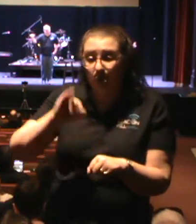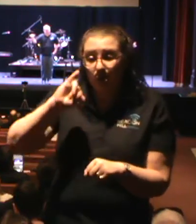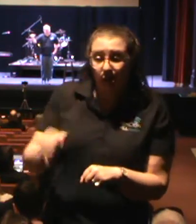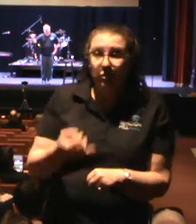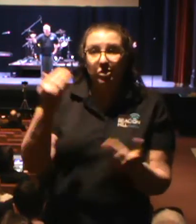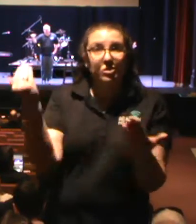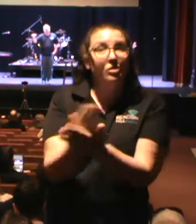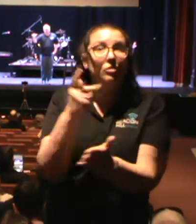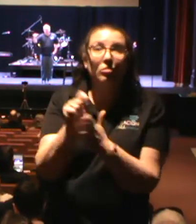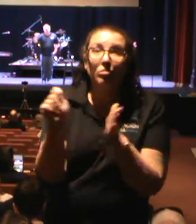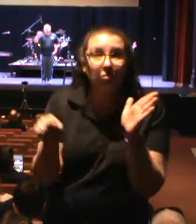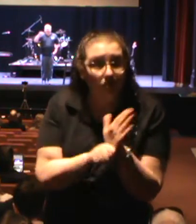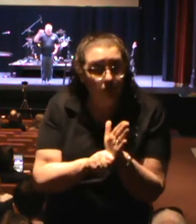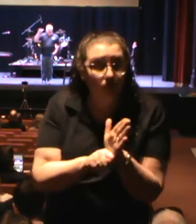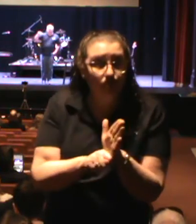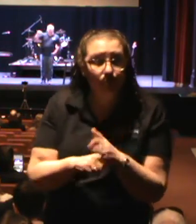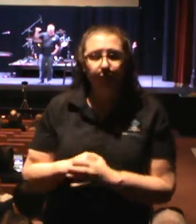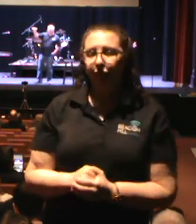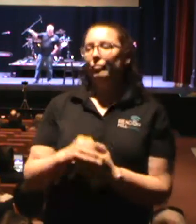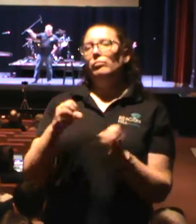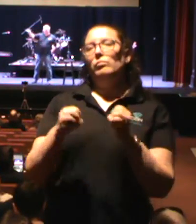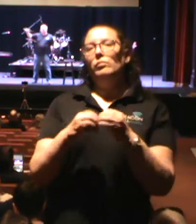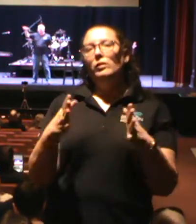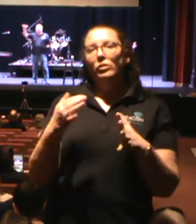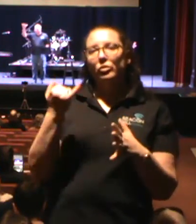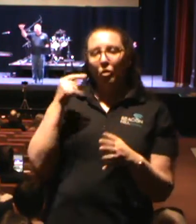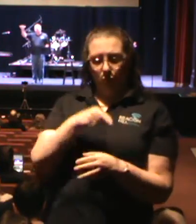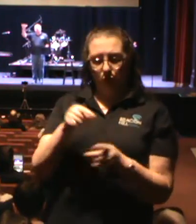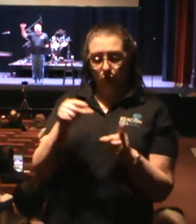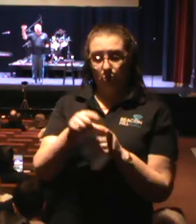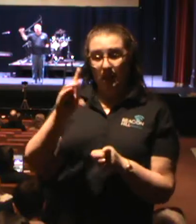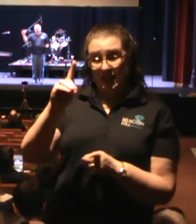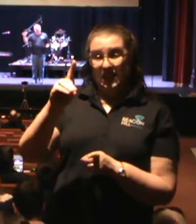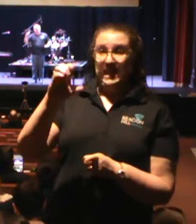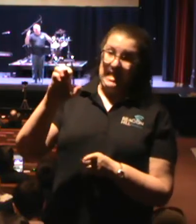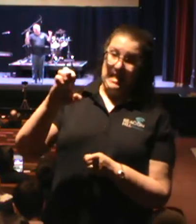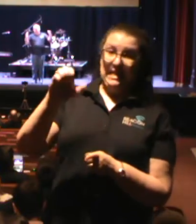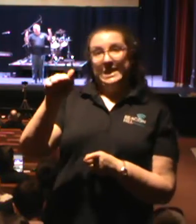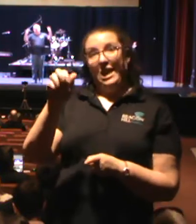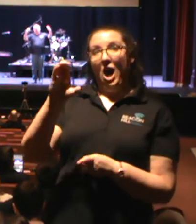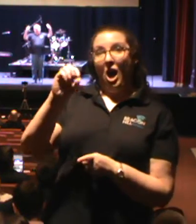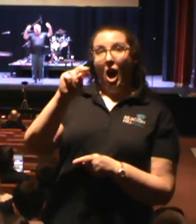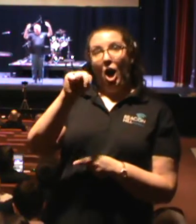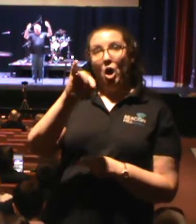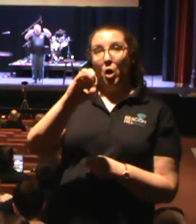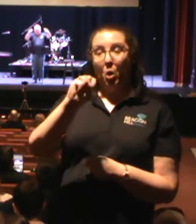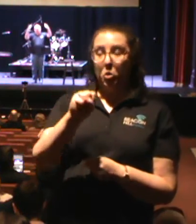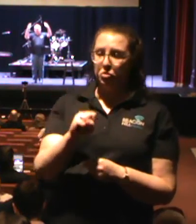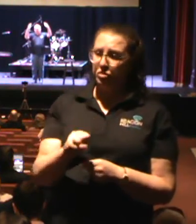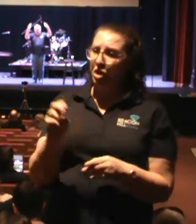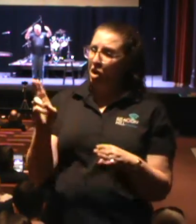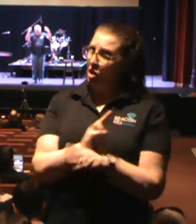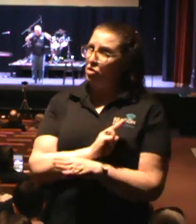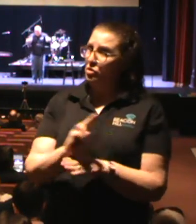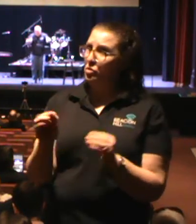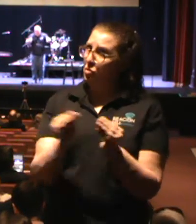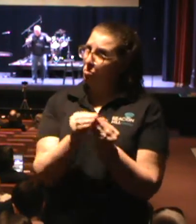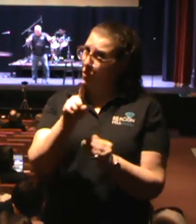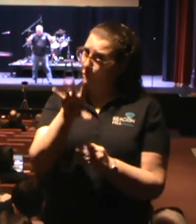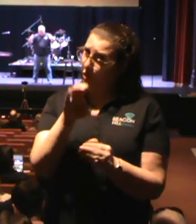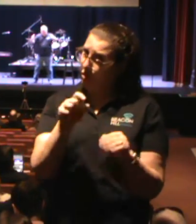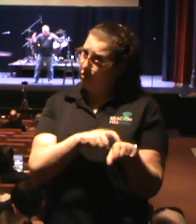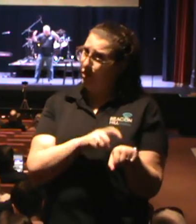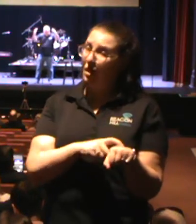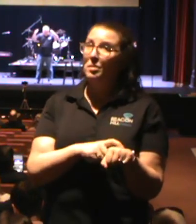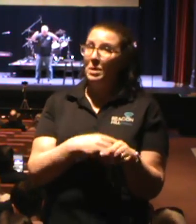in the New Testament. So if this word deaconos is used over a hundred times, don't you think we should know what this word means?